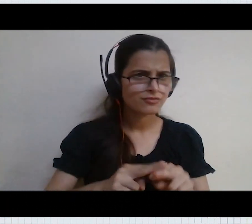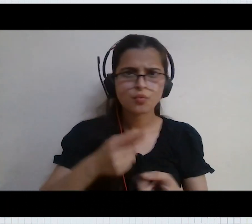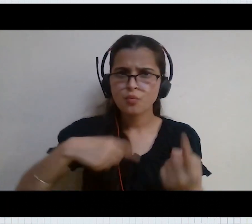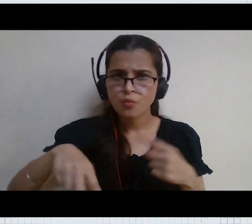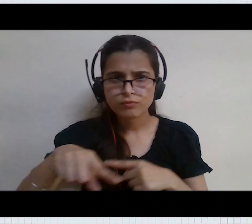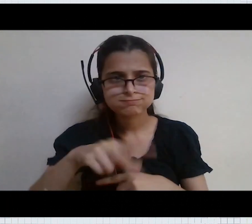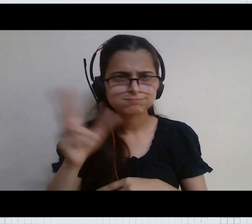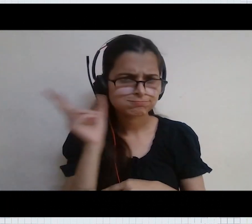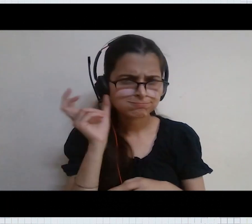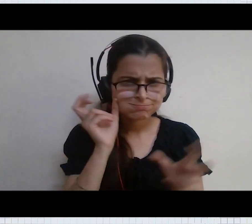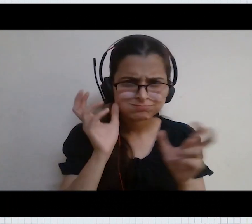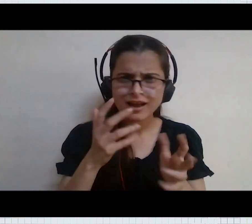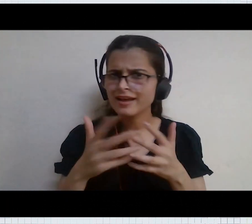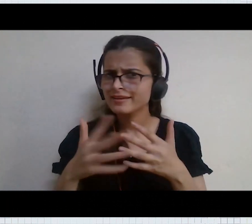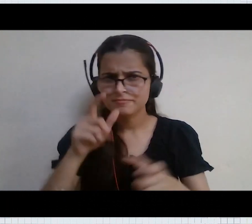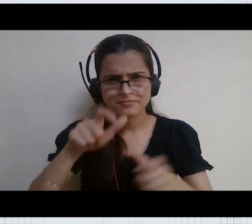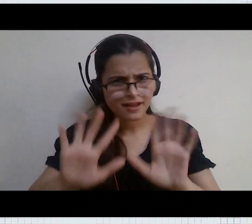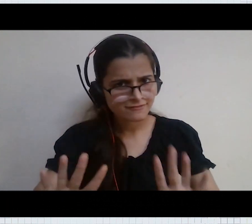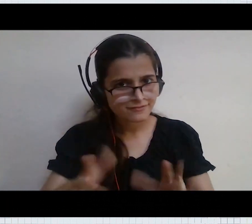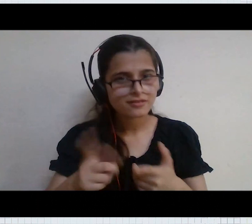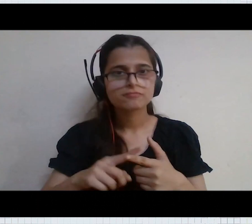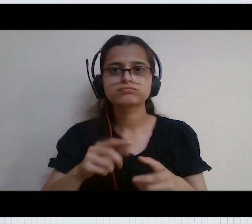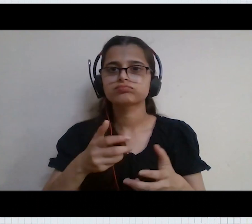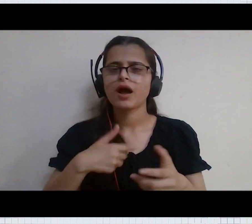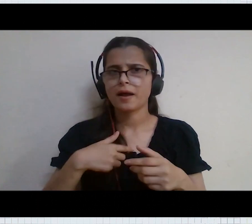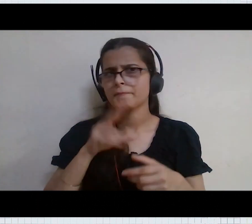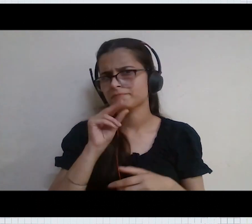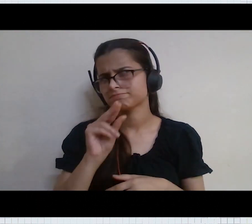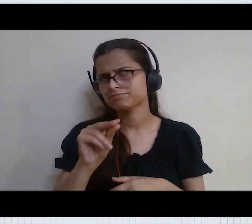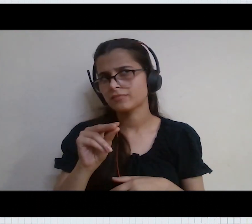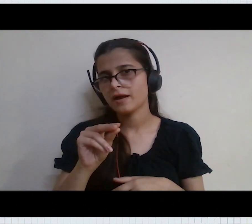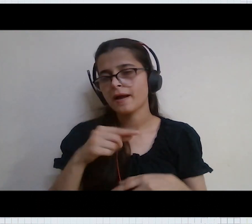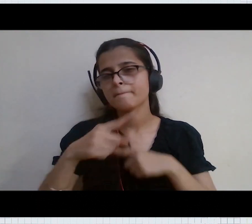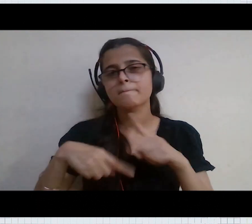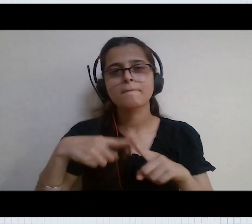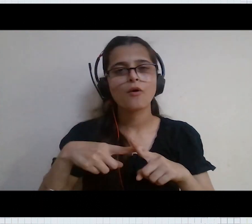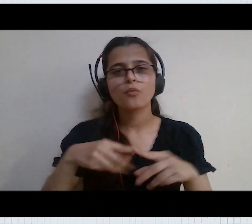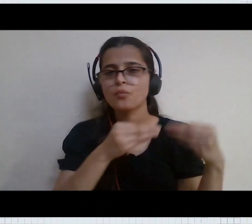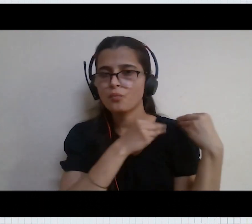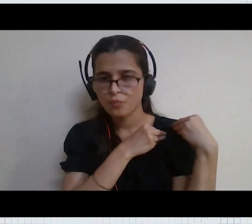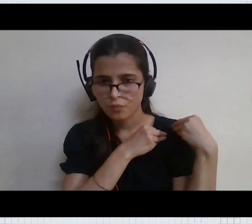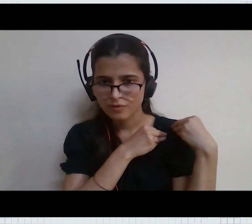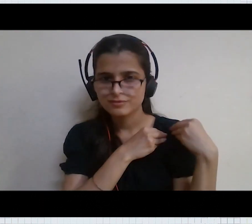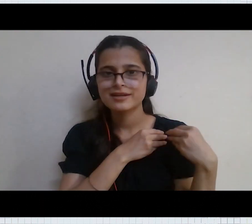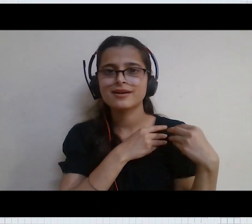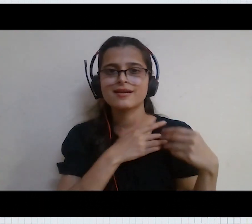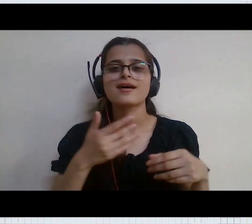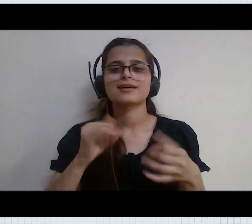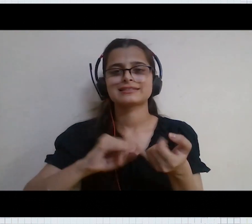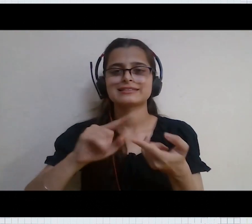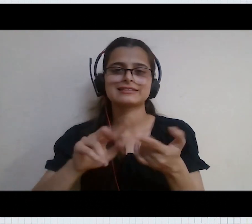anyone who is listening to it i have spoken with the responsibility with a sense of responsibility